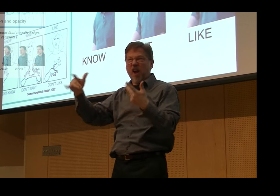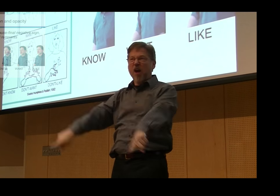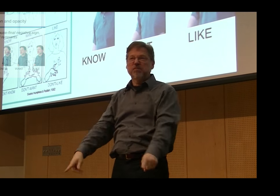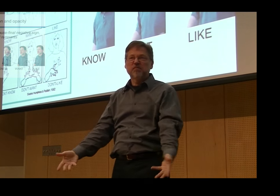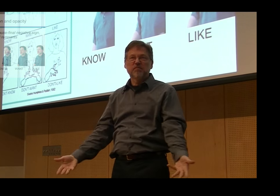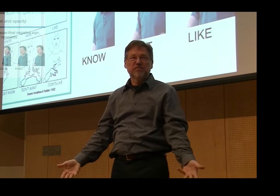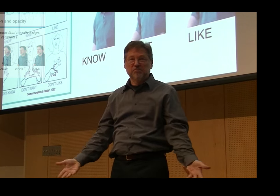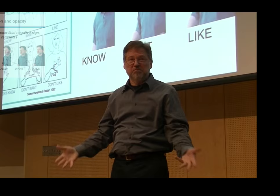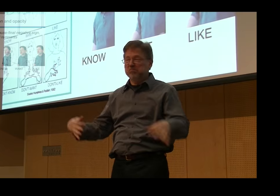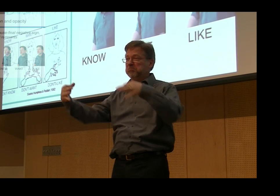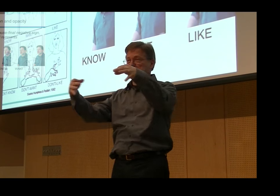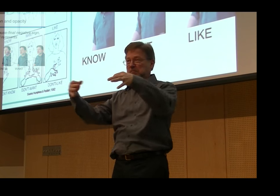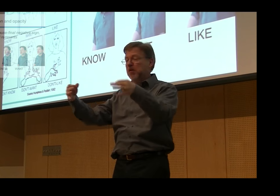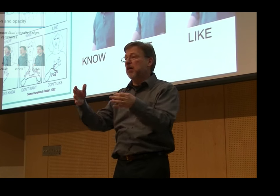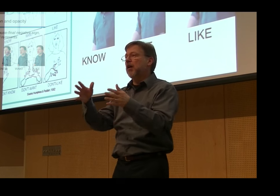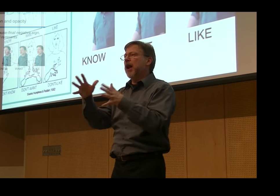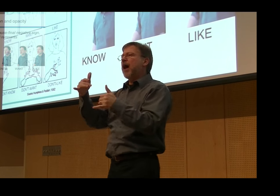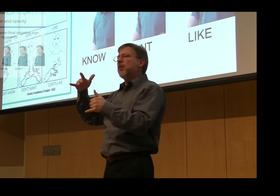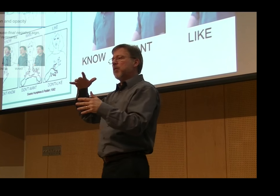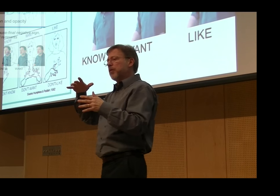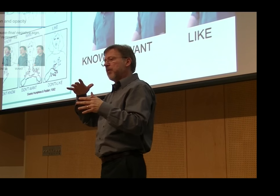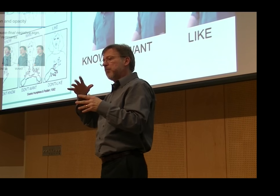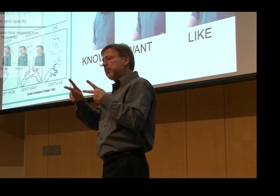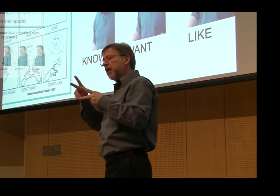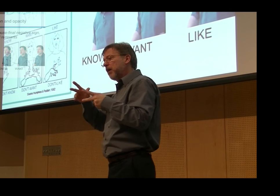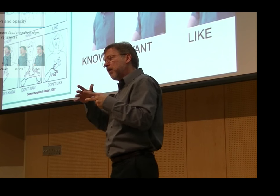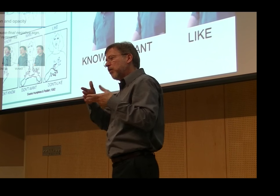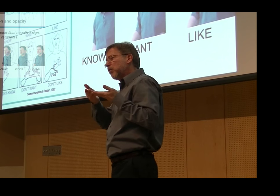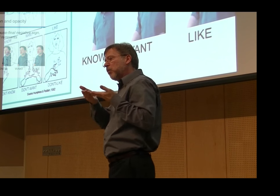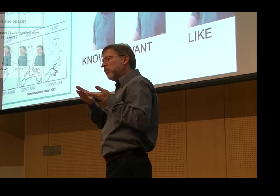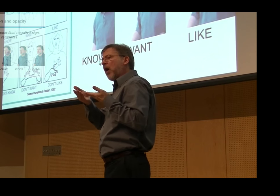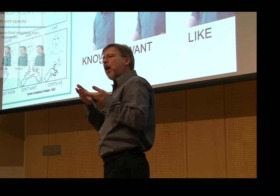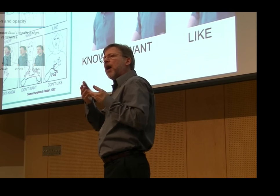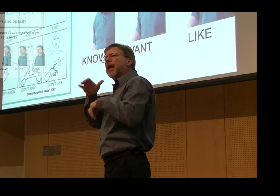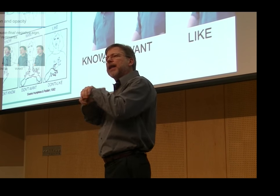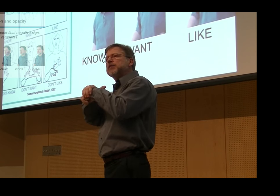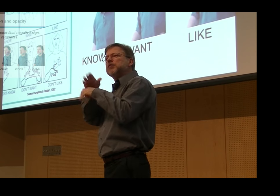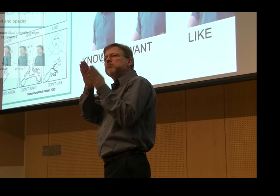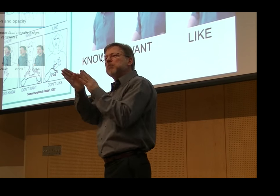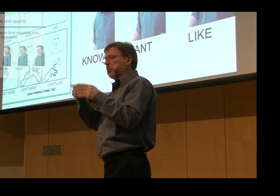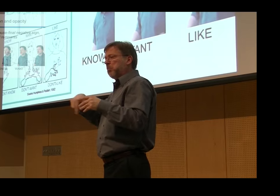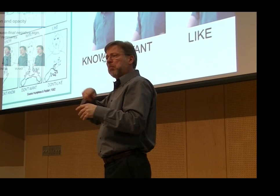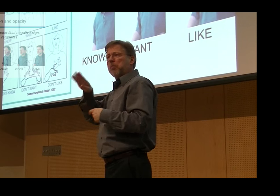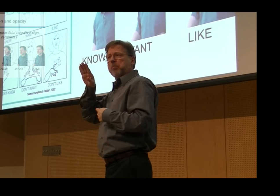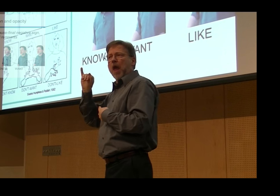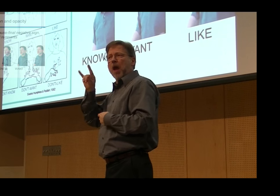And they didn't have the same mental language, they didn't have the same mentors. And as a result, these